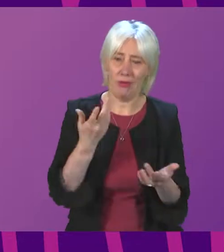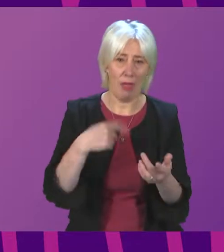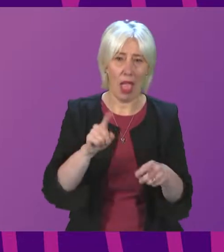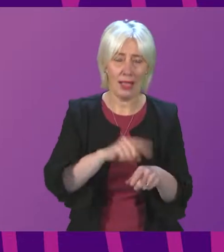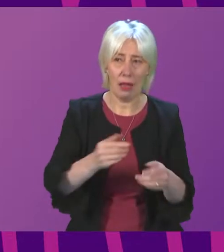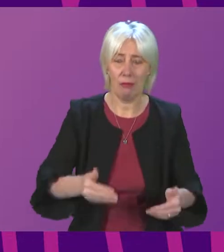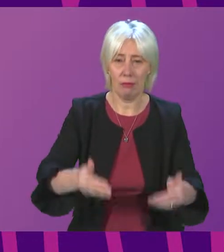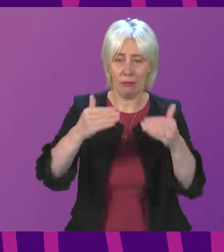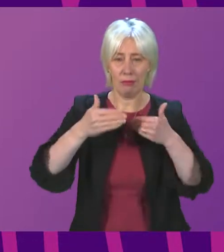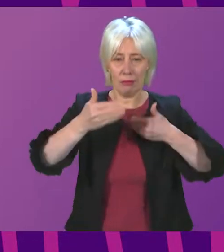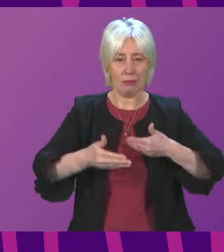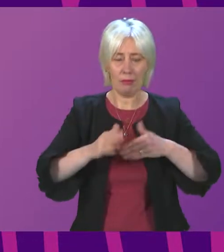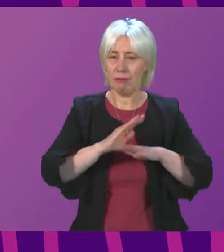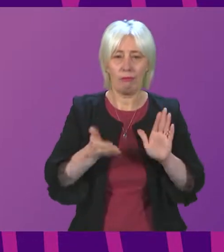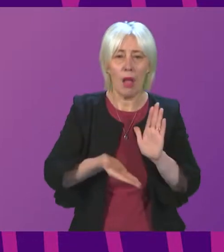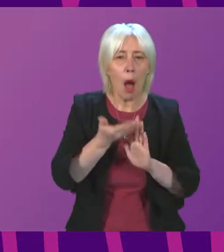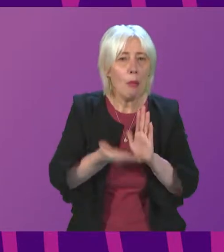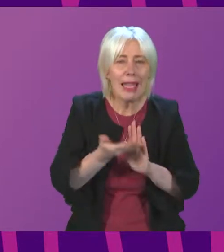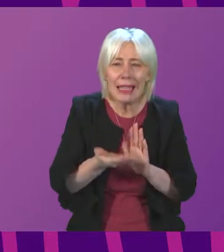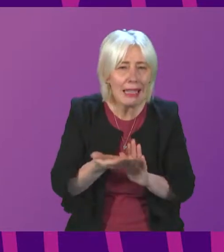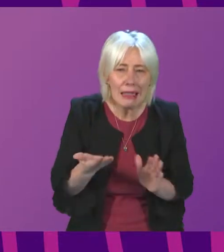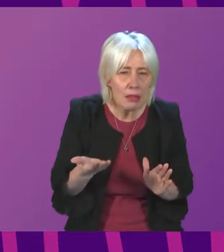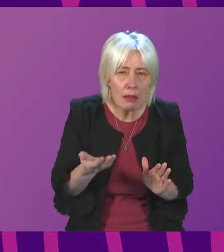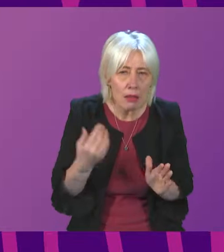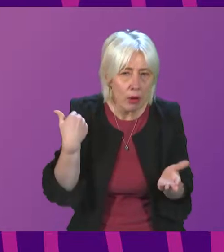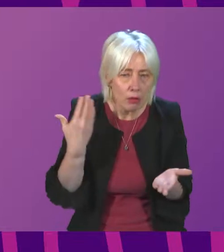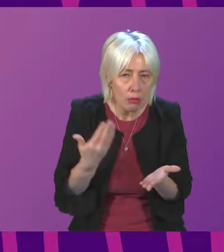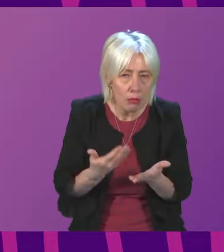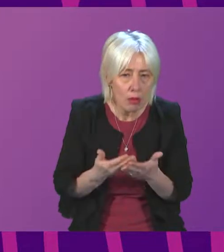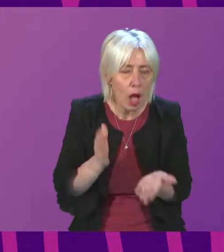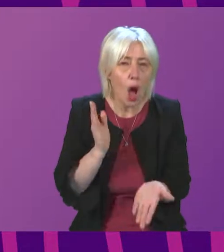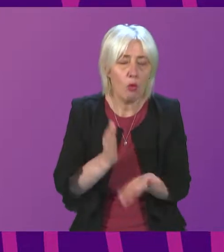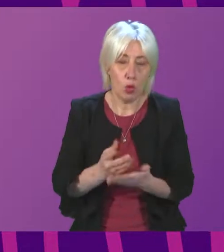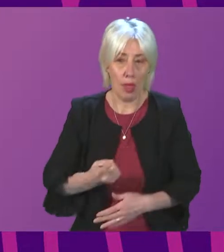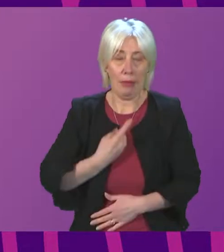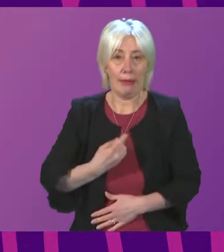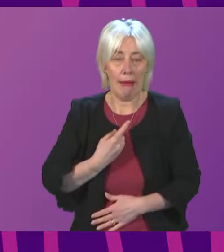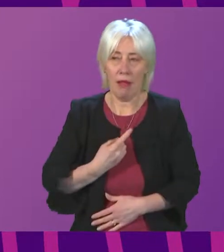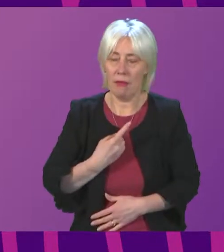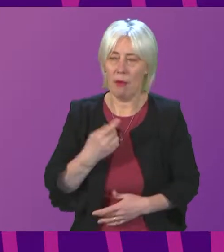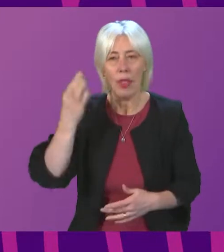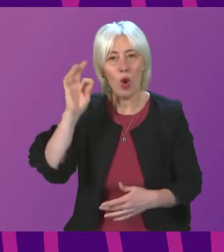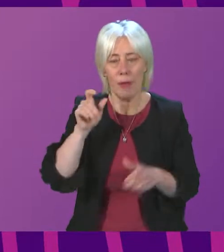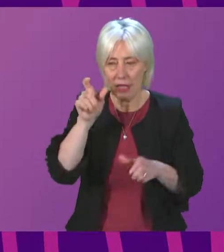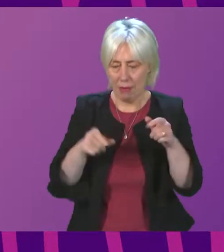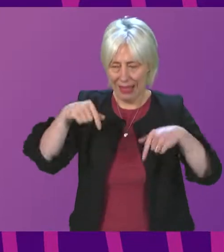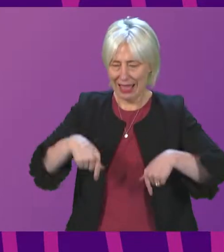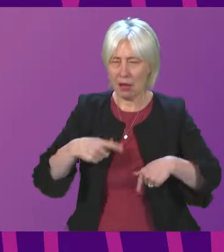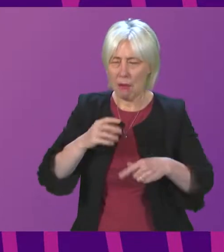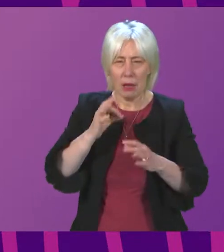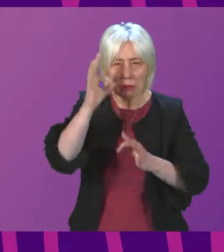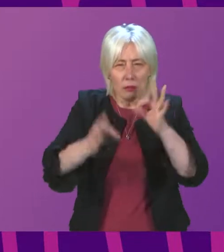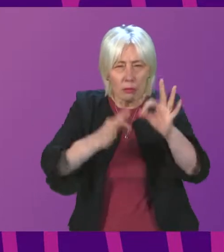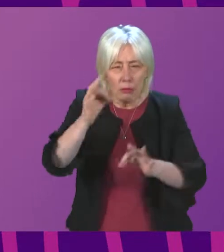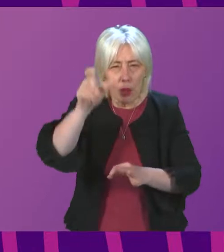and we've not been updated by the petitioner for a long time. I'm sure, like myself, committee members, we've got a number of questions we'd actually like to